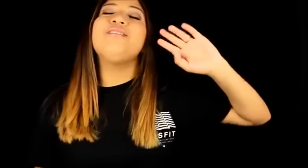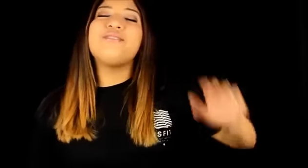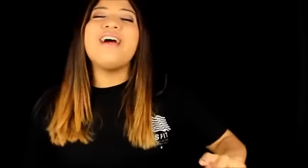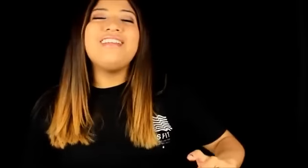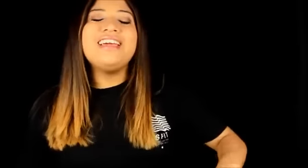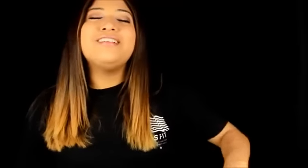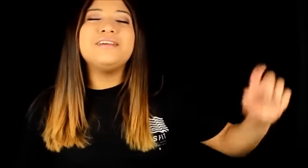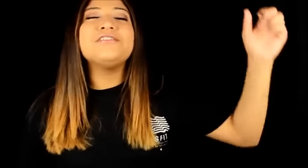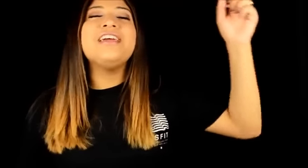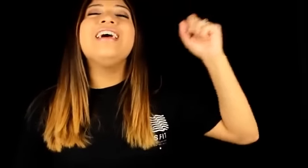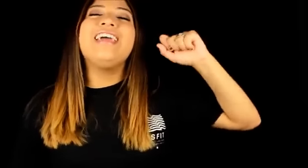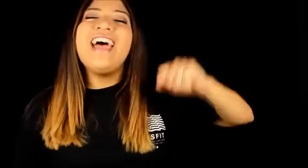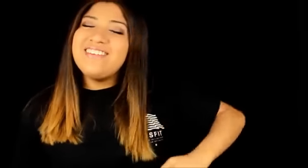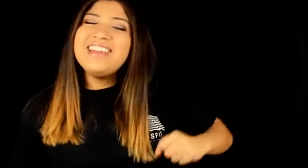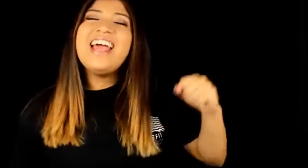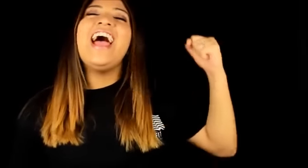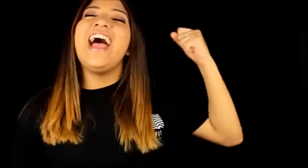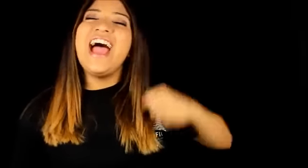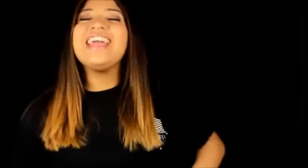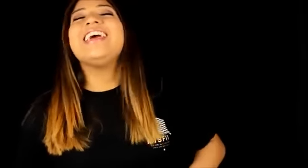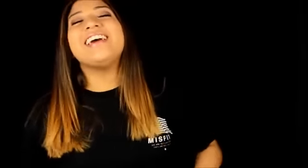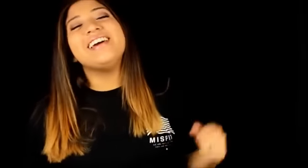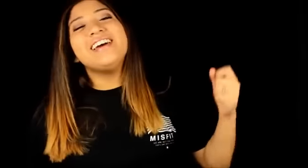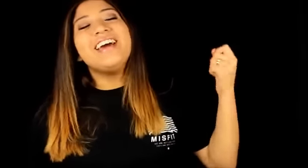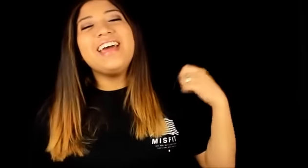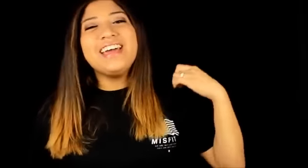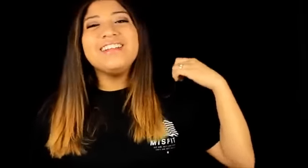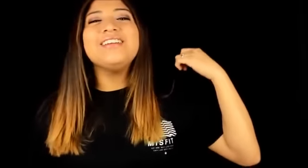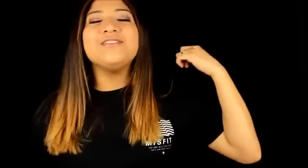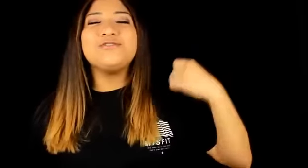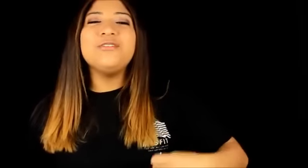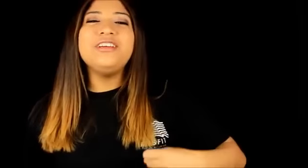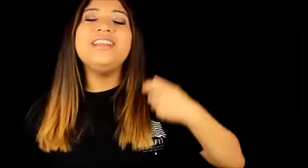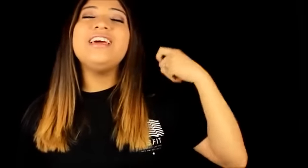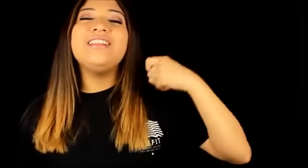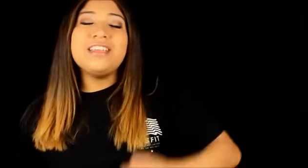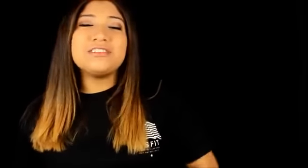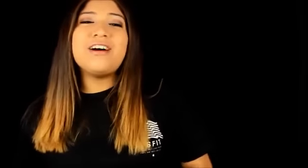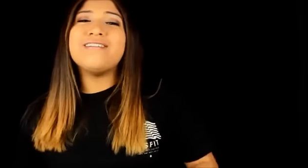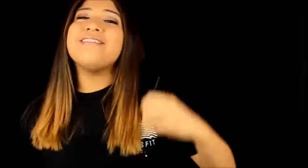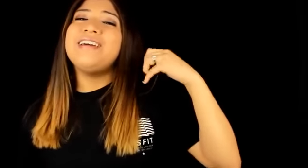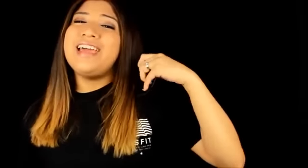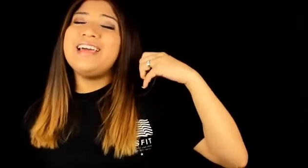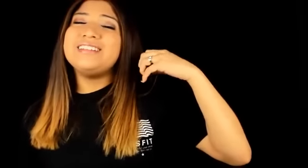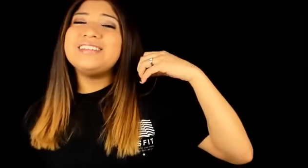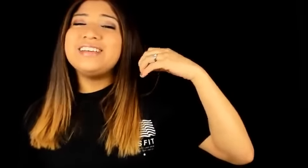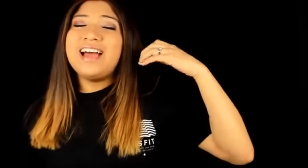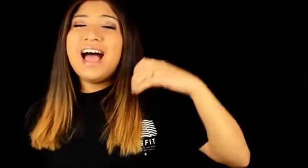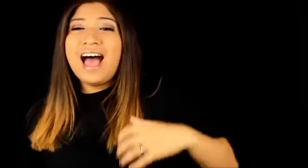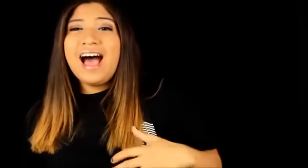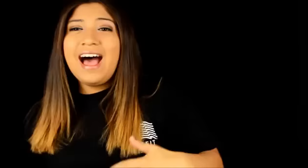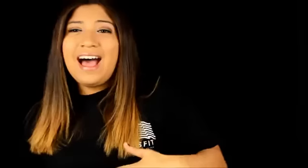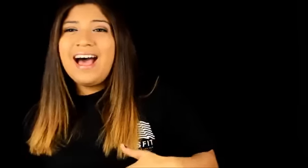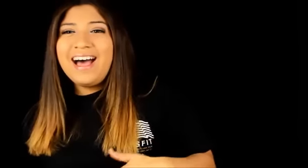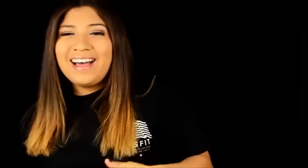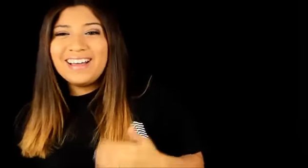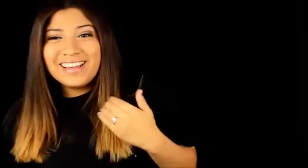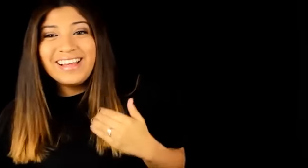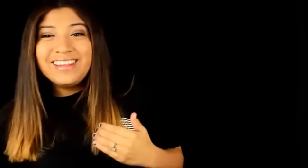called gravity is featuring Kevin Hackett and Jordan Nichoff and ah I